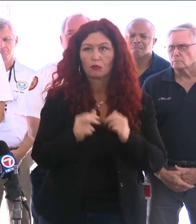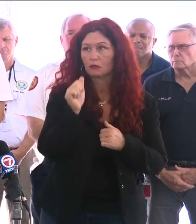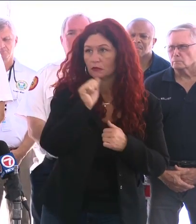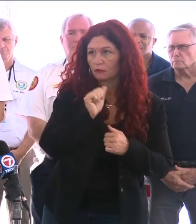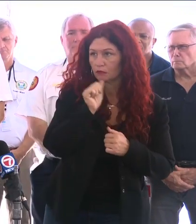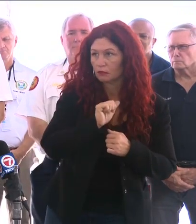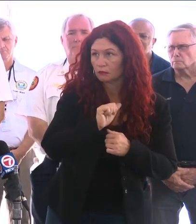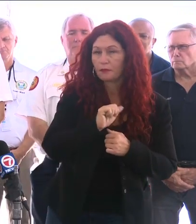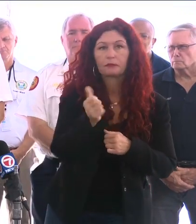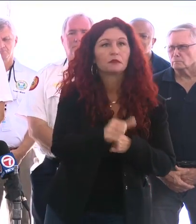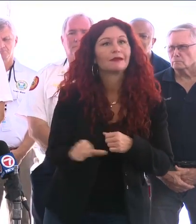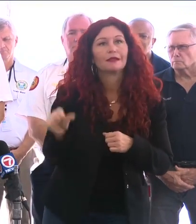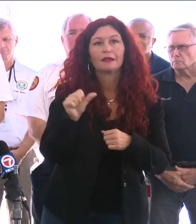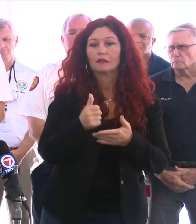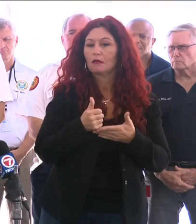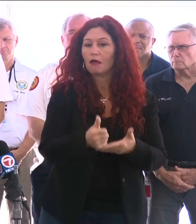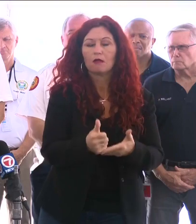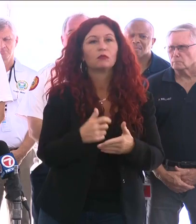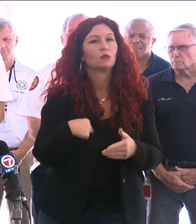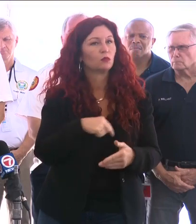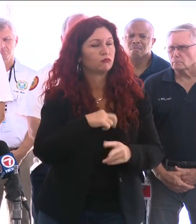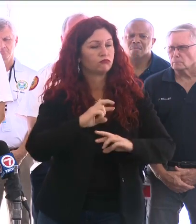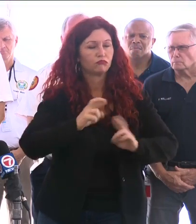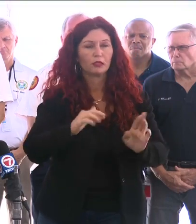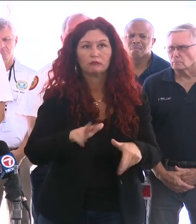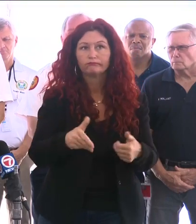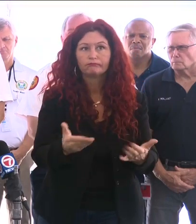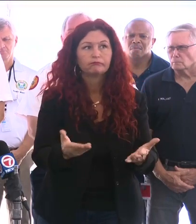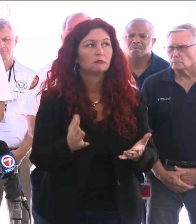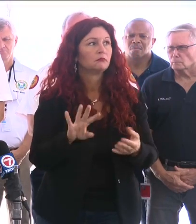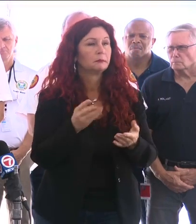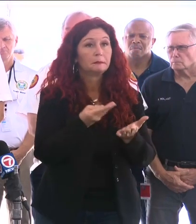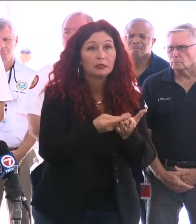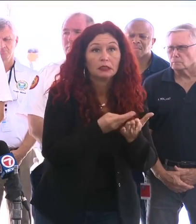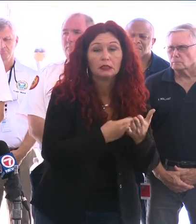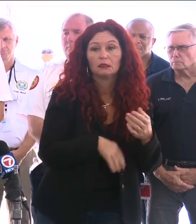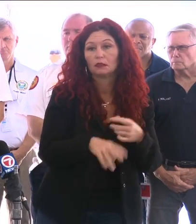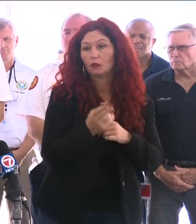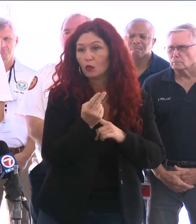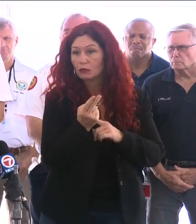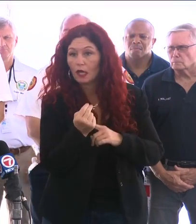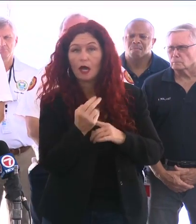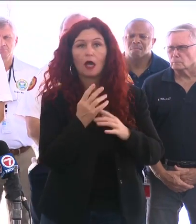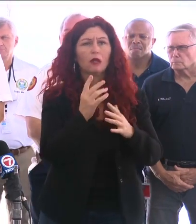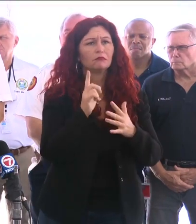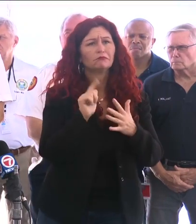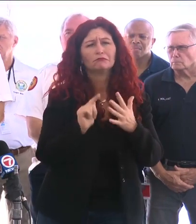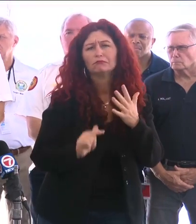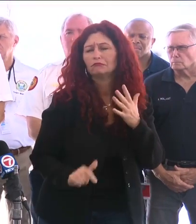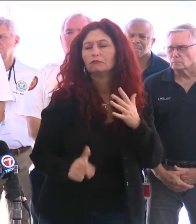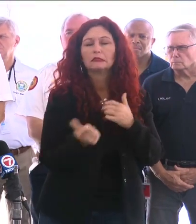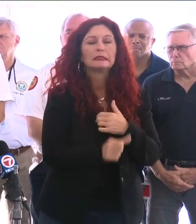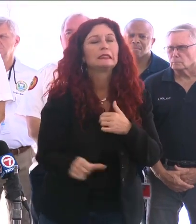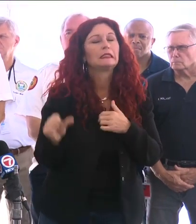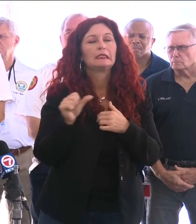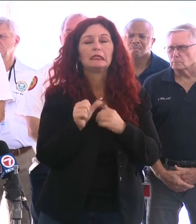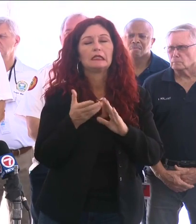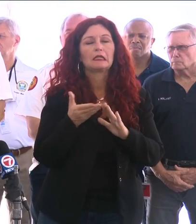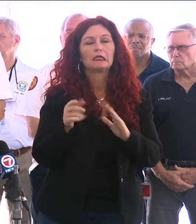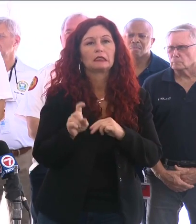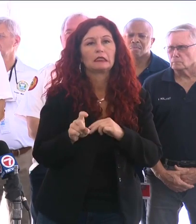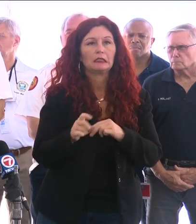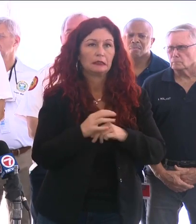form of assistance. And I also want to highlight that the State Department of Financial Services has a table at this Family